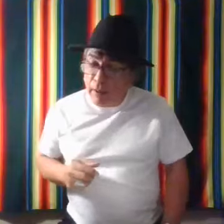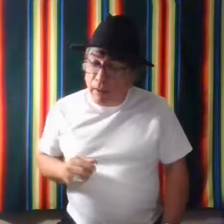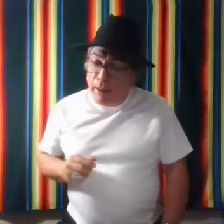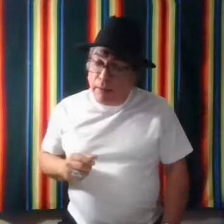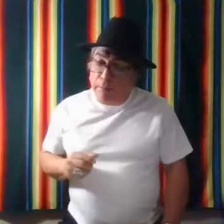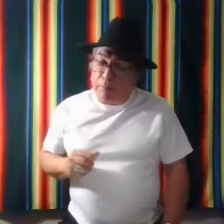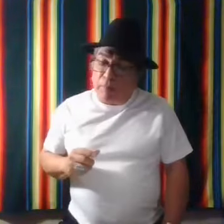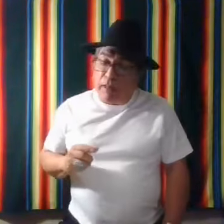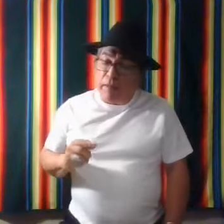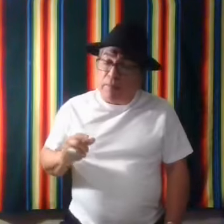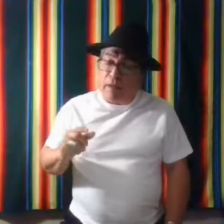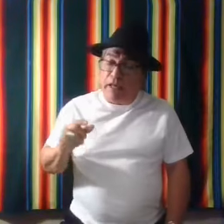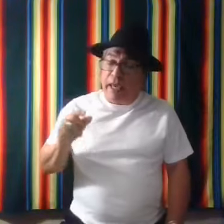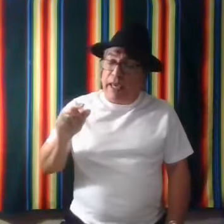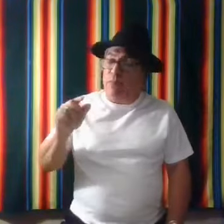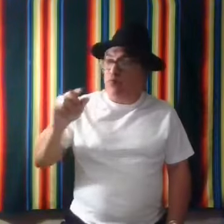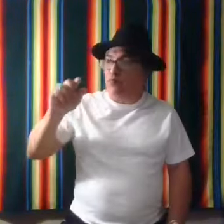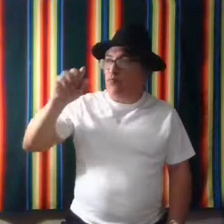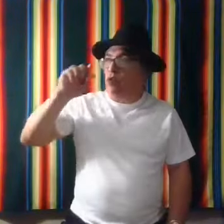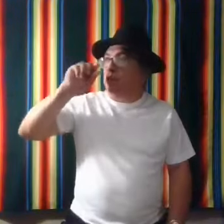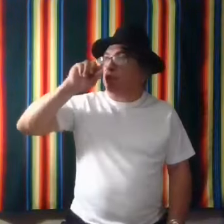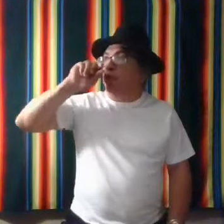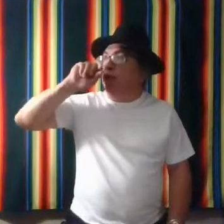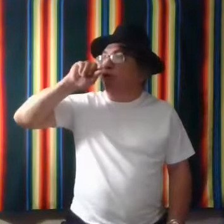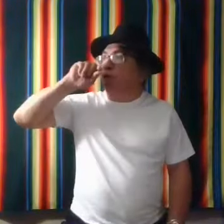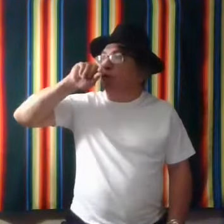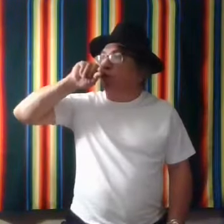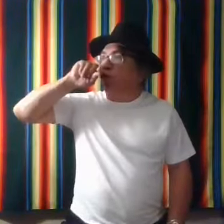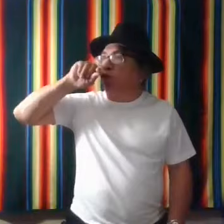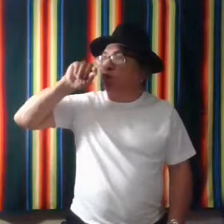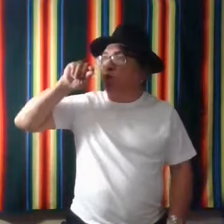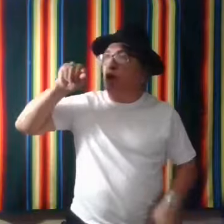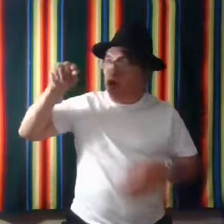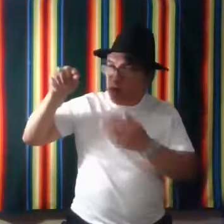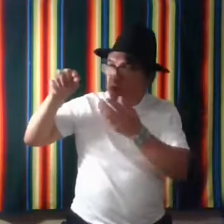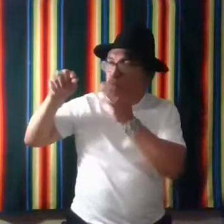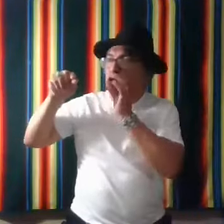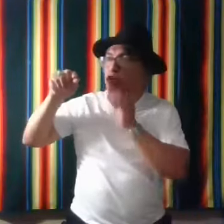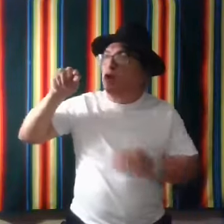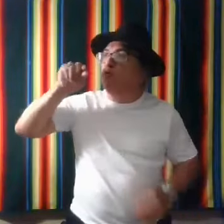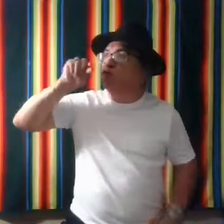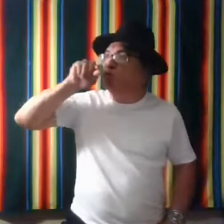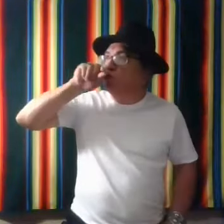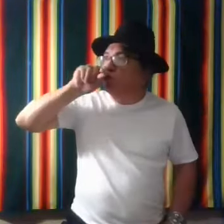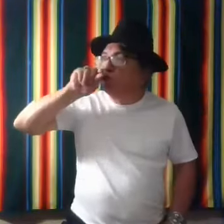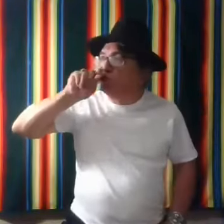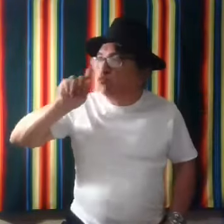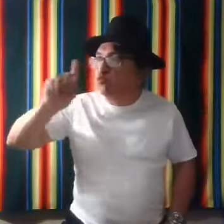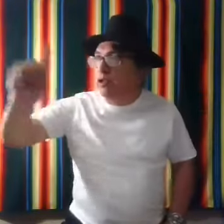Um, a name is you take from your, your, you might could even point your live And